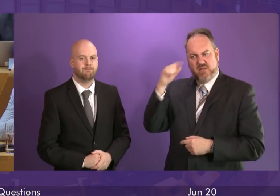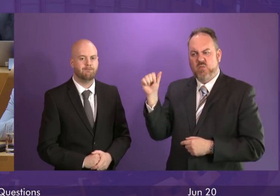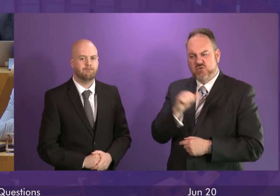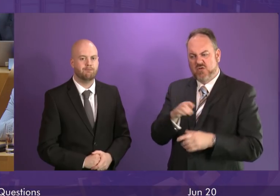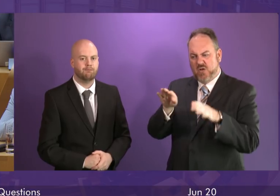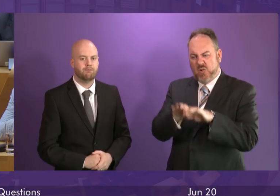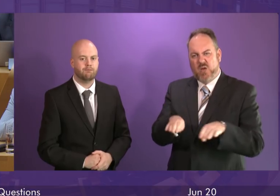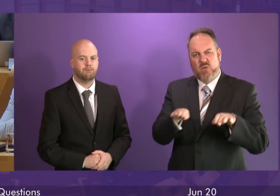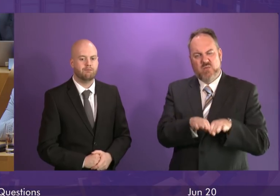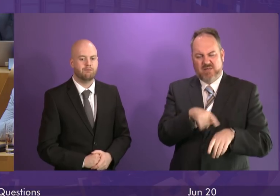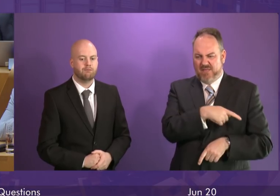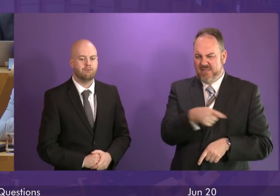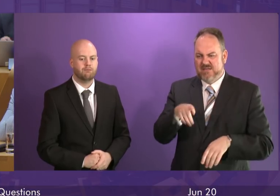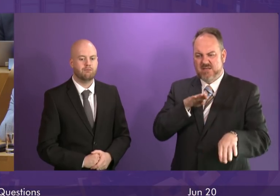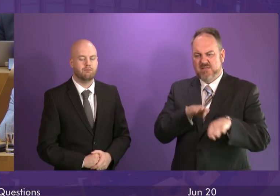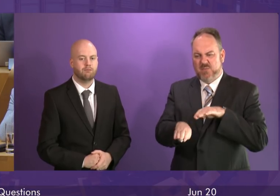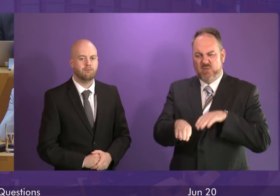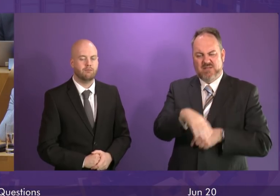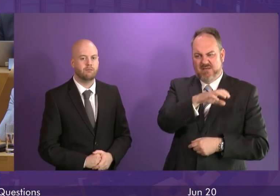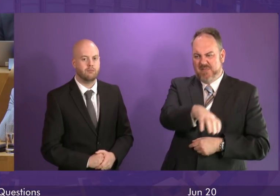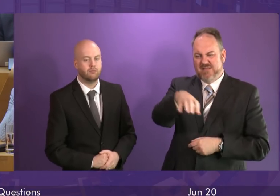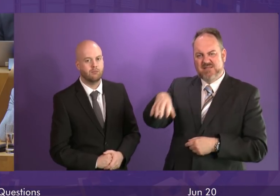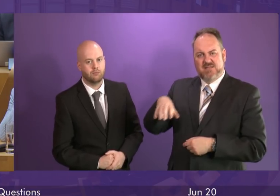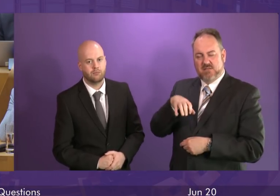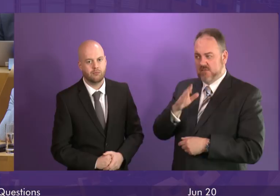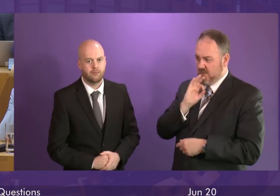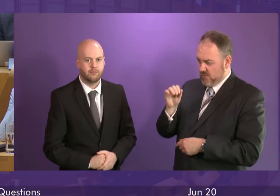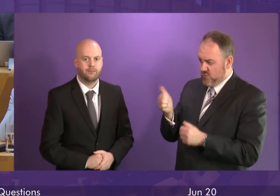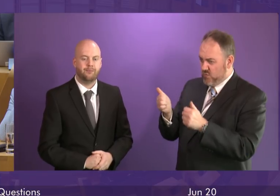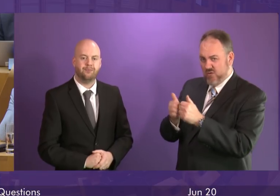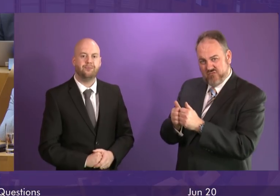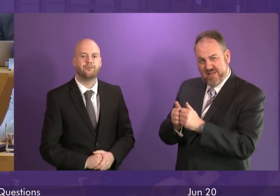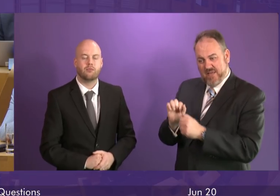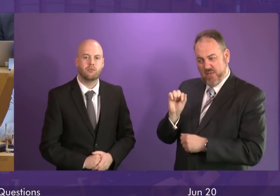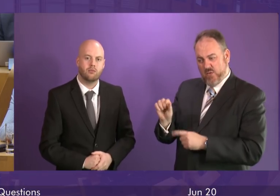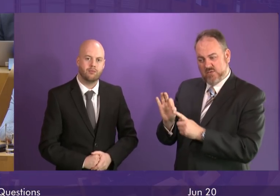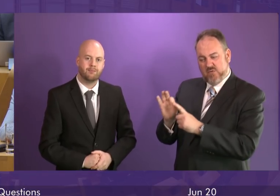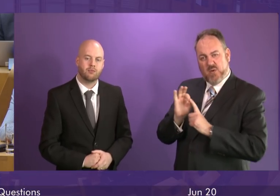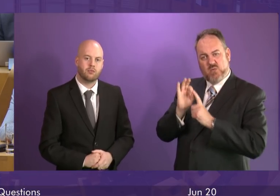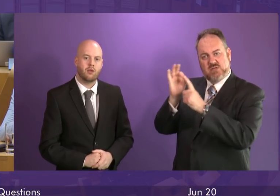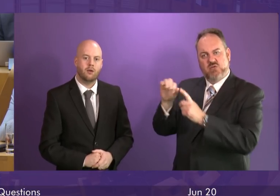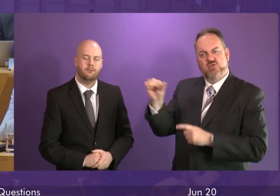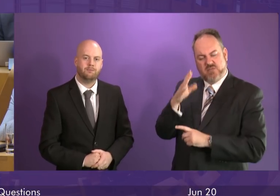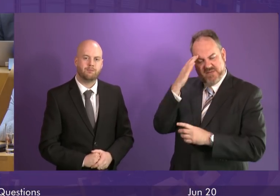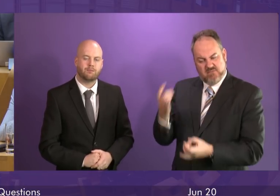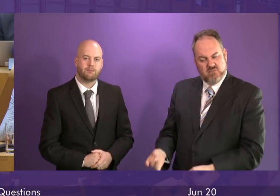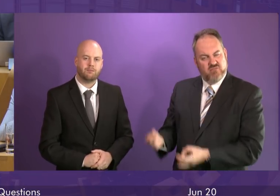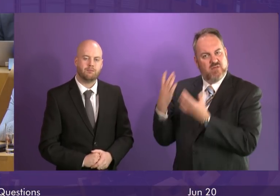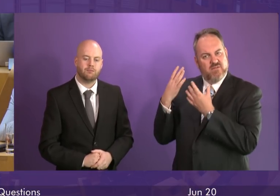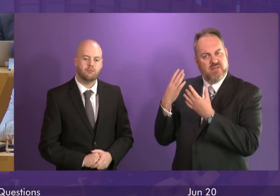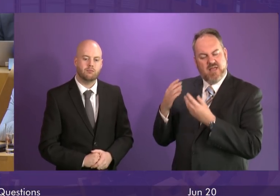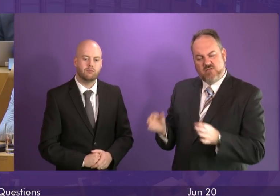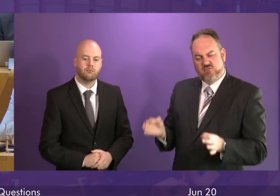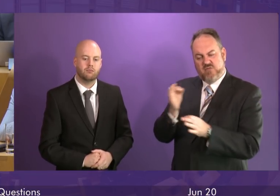these popular sporting facilities. Does the First Minister agree with me that the proposals should be ditched and replaced with a